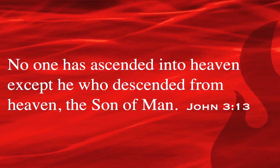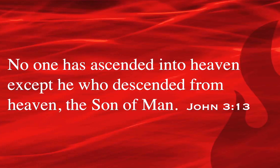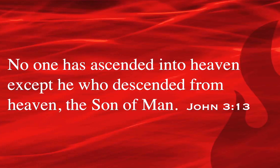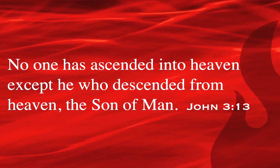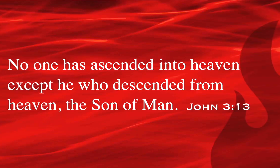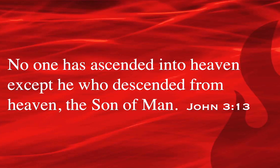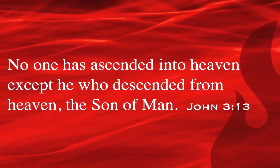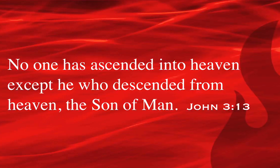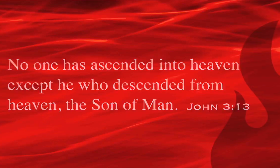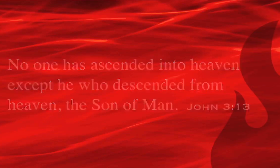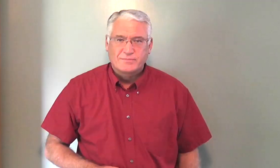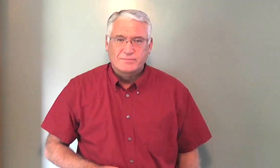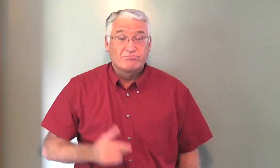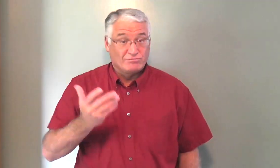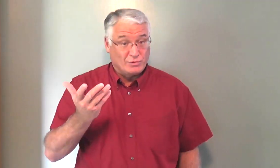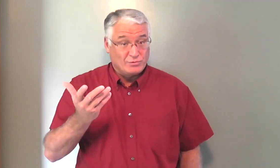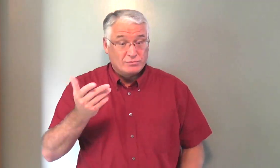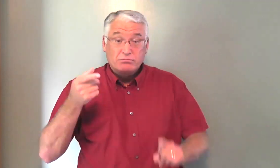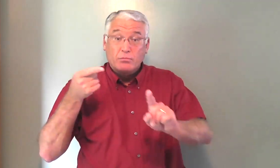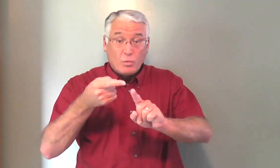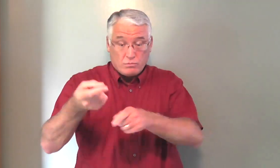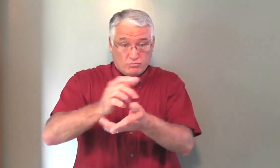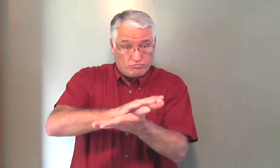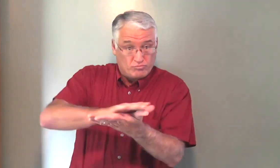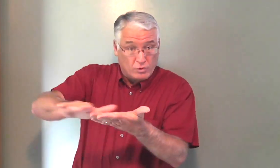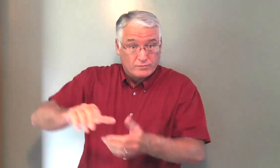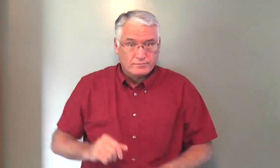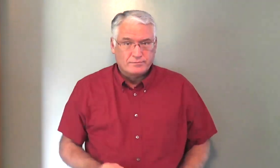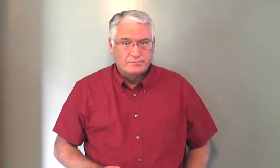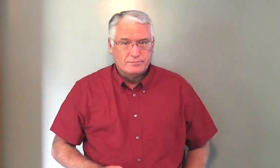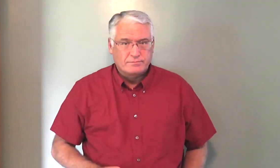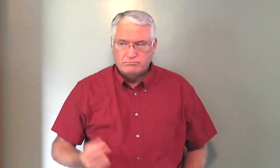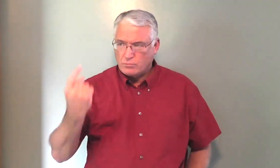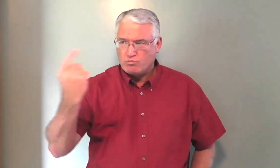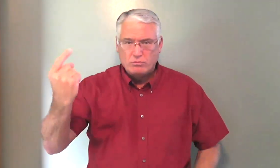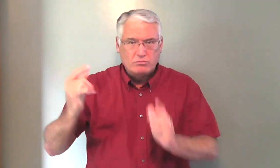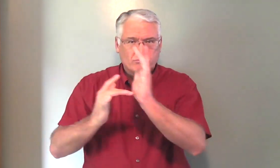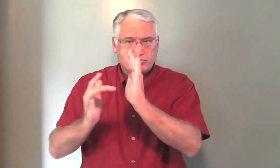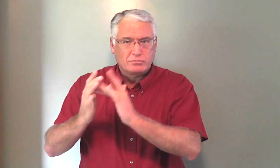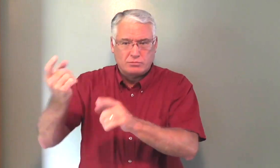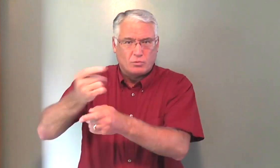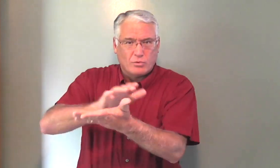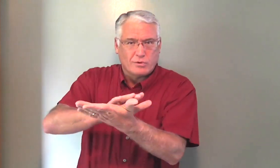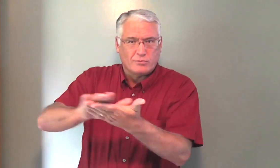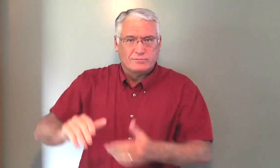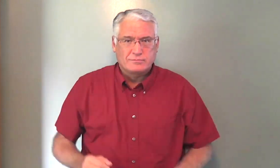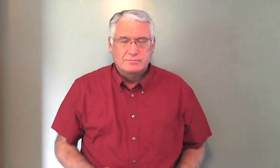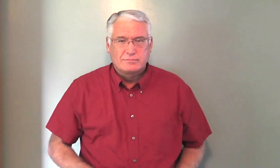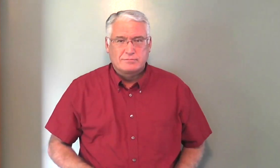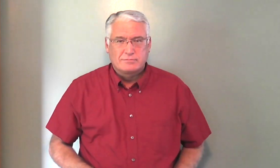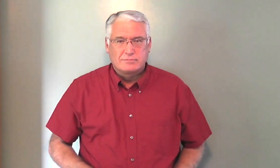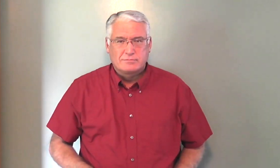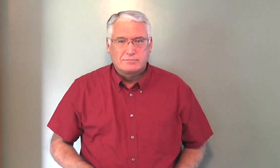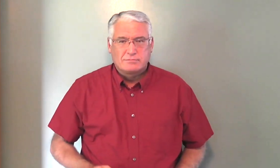the Son of Man. So, the point, righteousness. Jesus is the only one who is righteous.